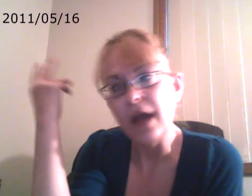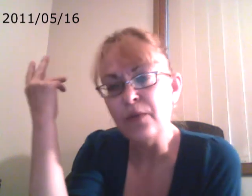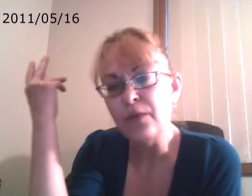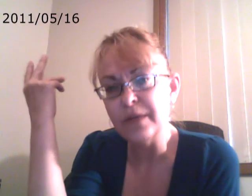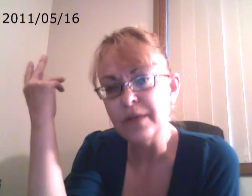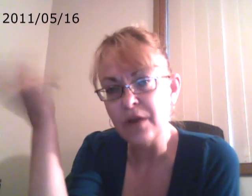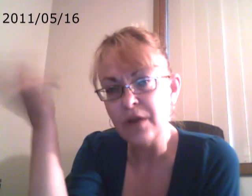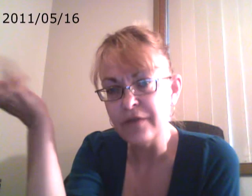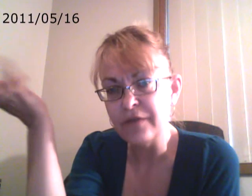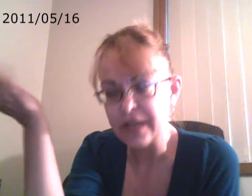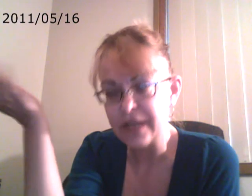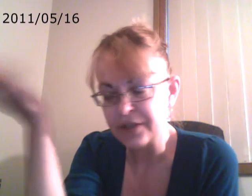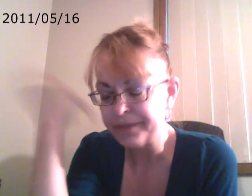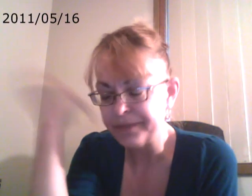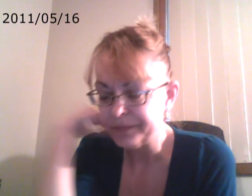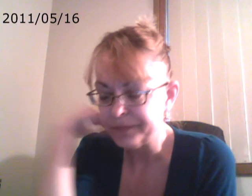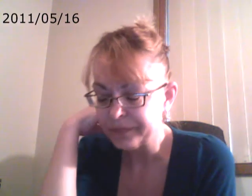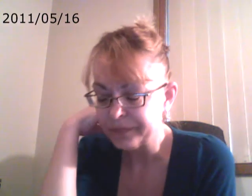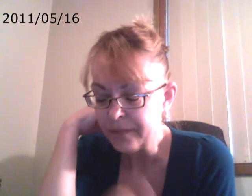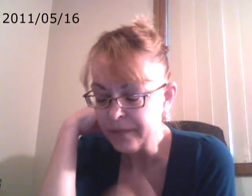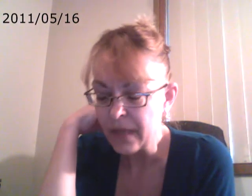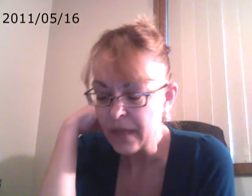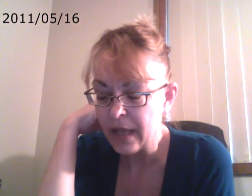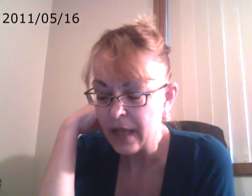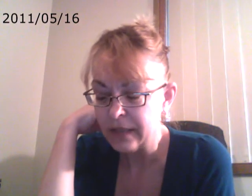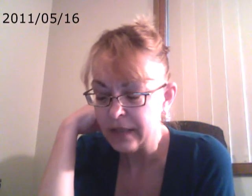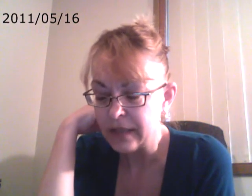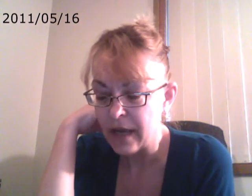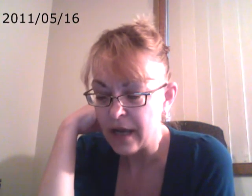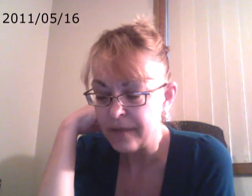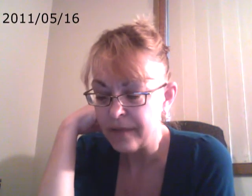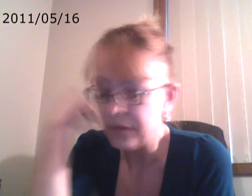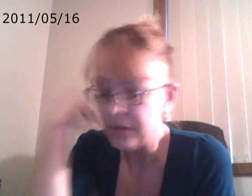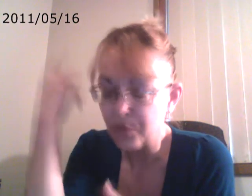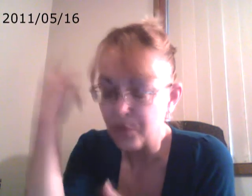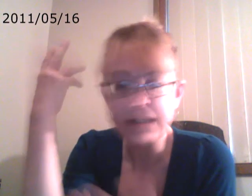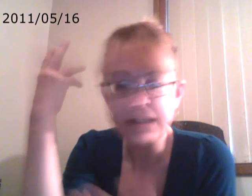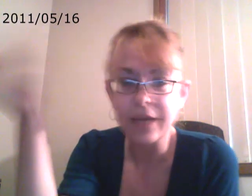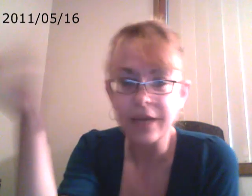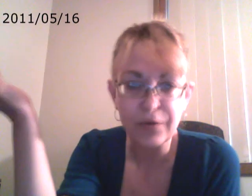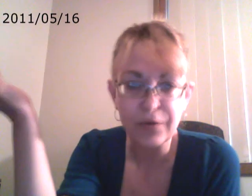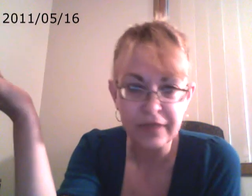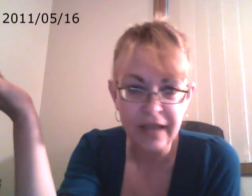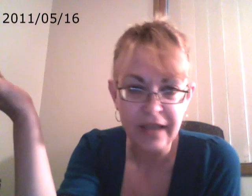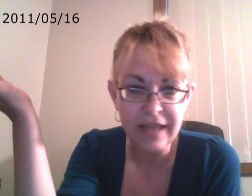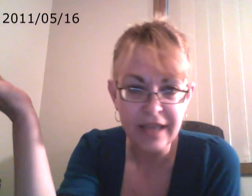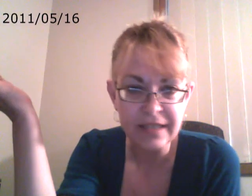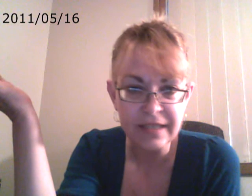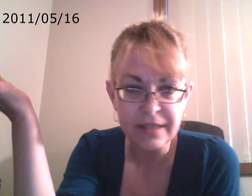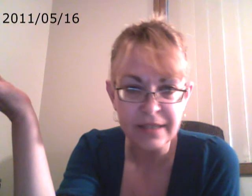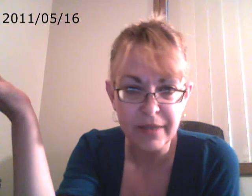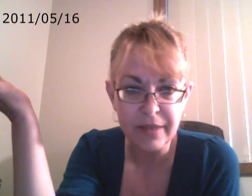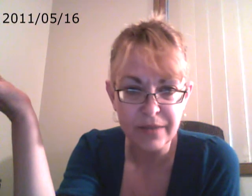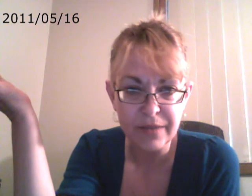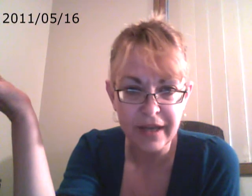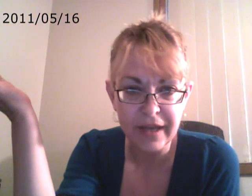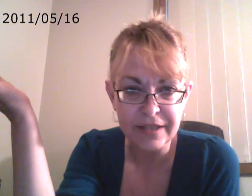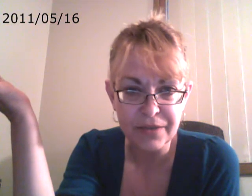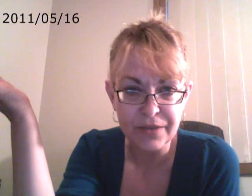opened up the conversation, and the words came perfectly. I guess this is the best way I can describe